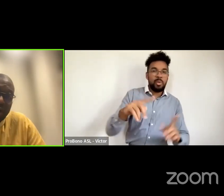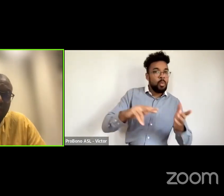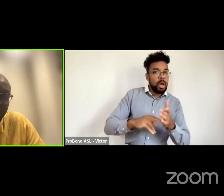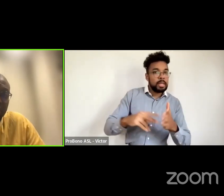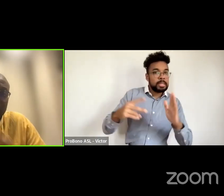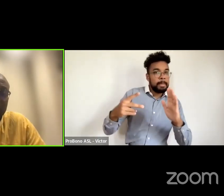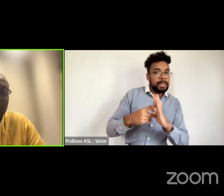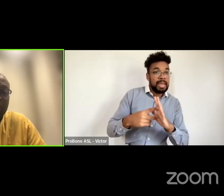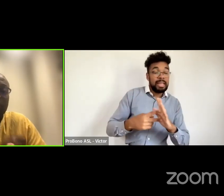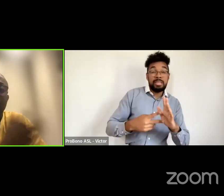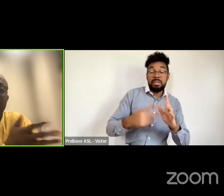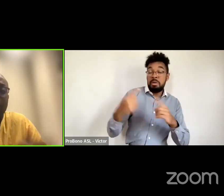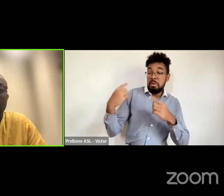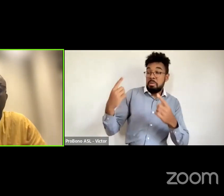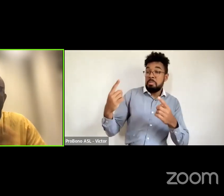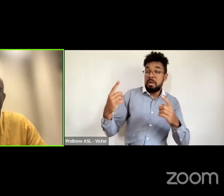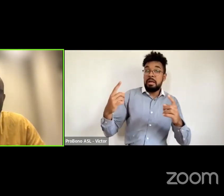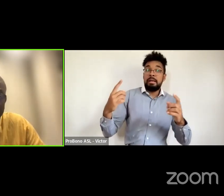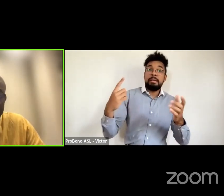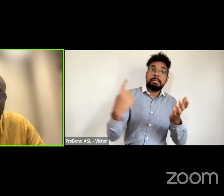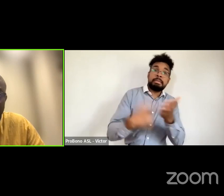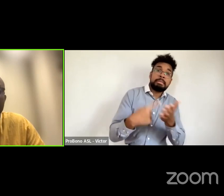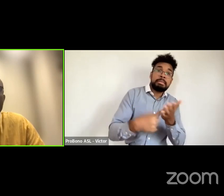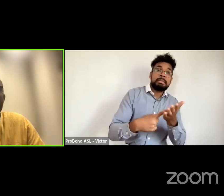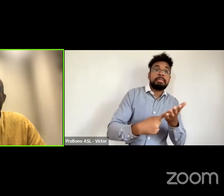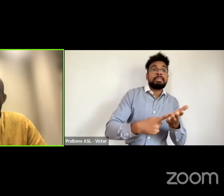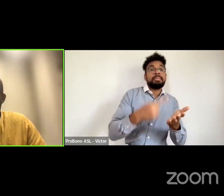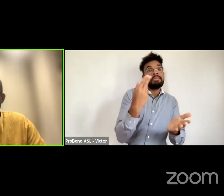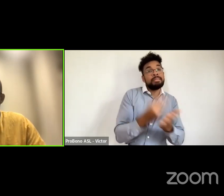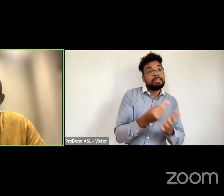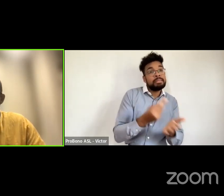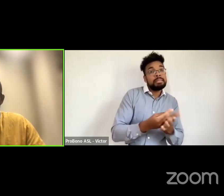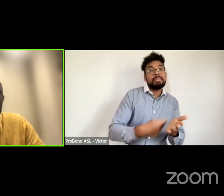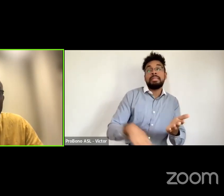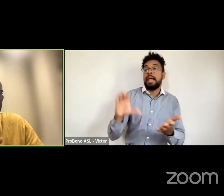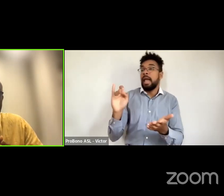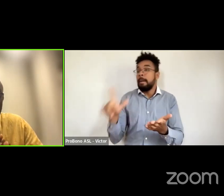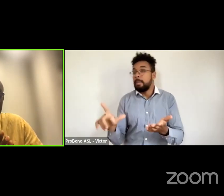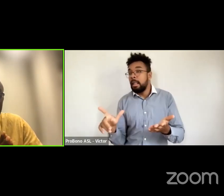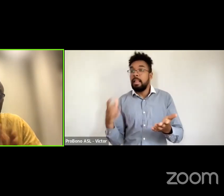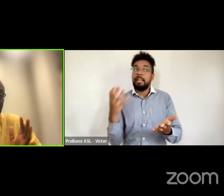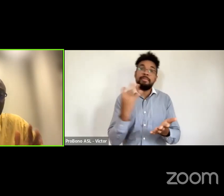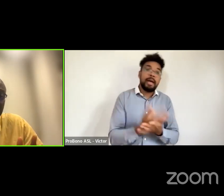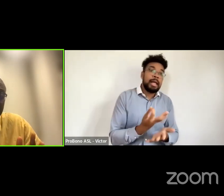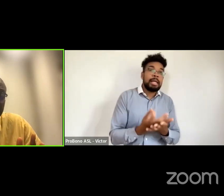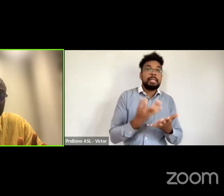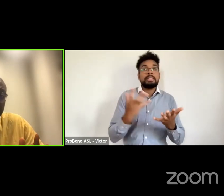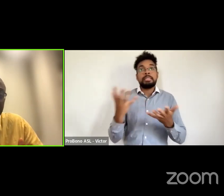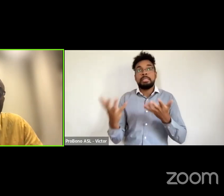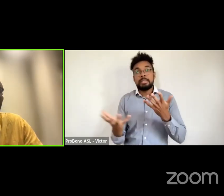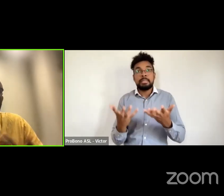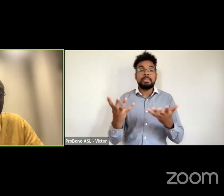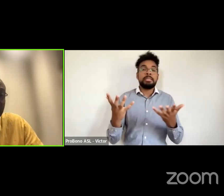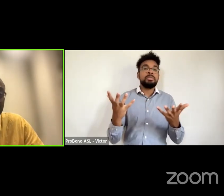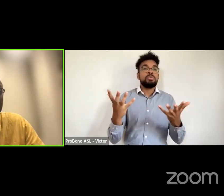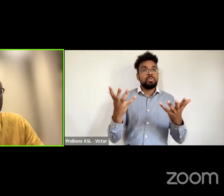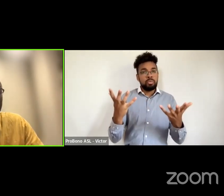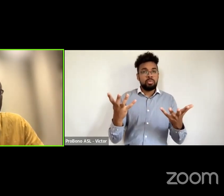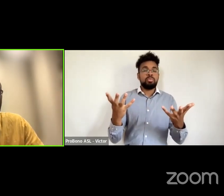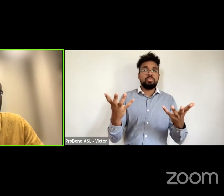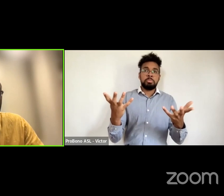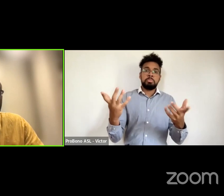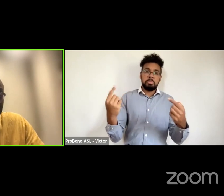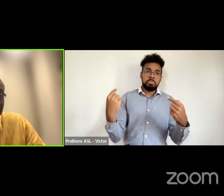all of this conversation around finance and capital um now that we've sort of broadened the idea of capital beyond